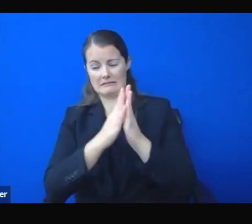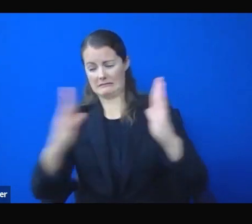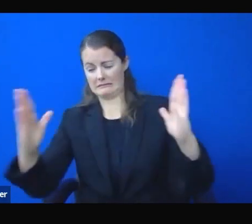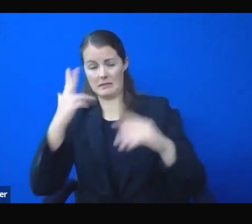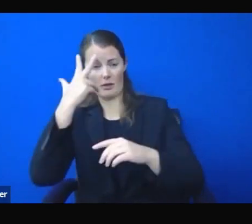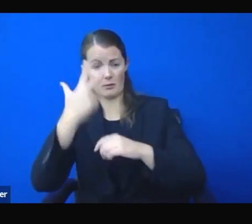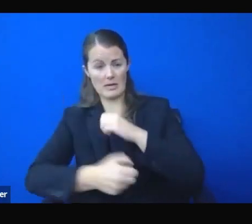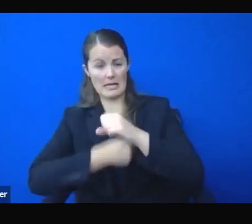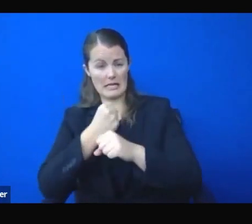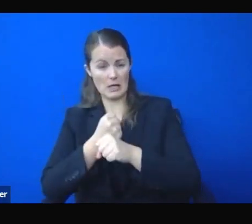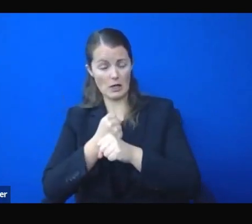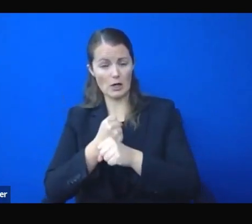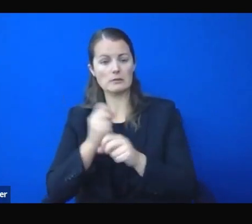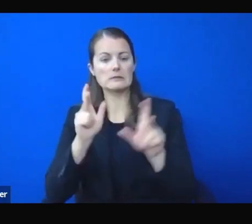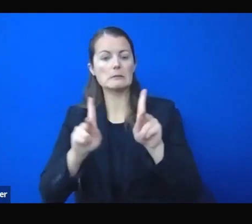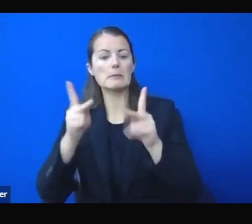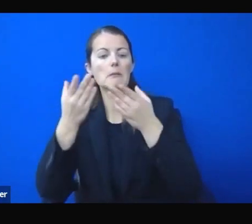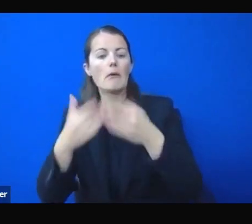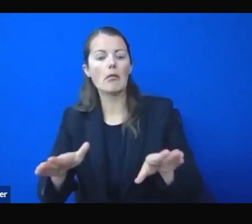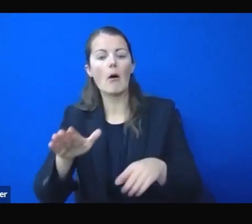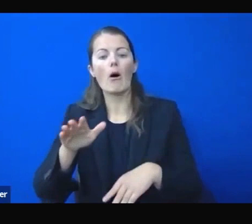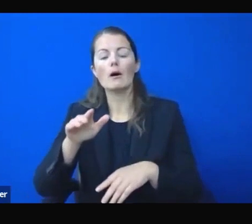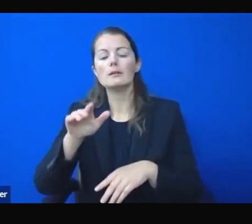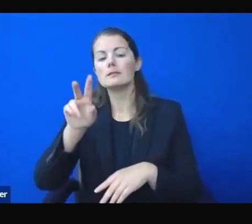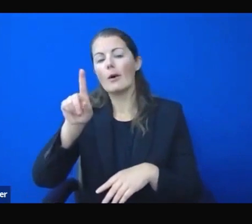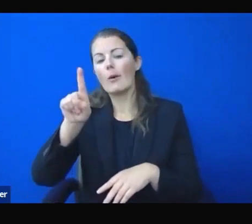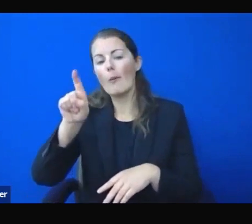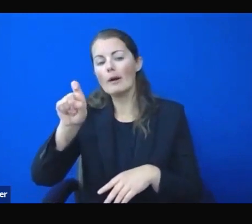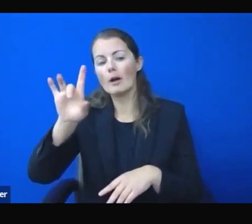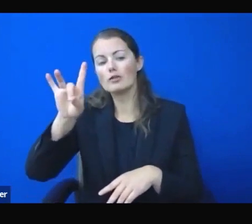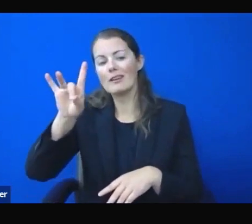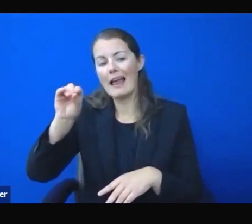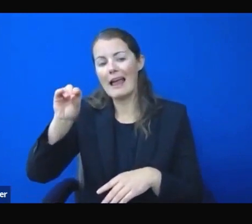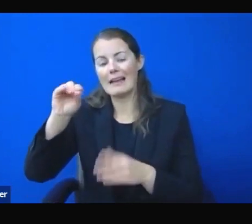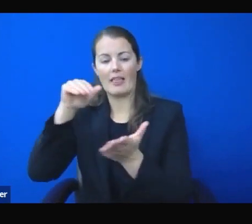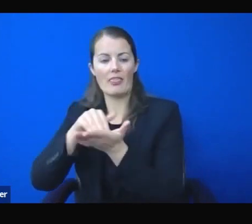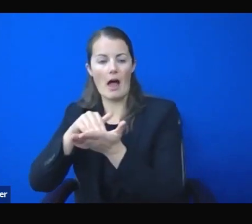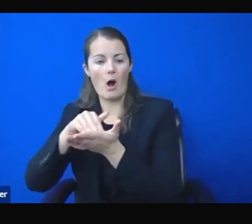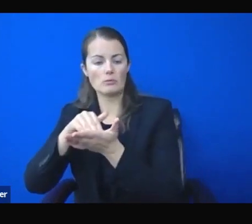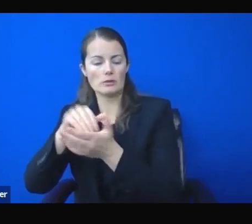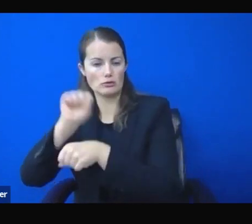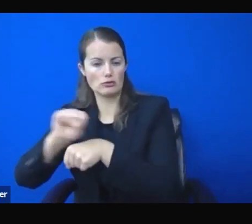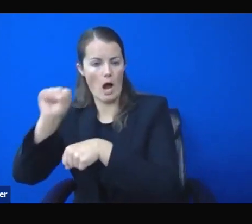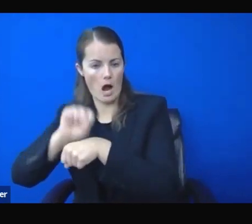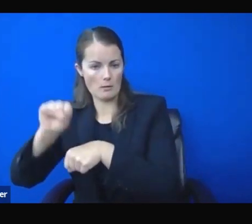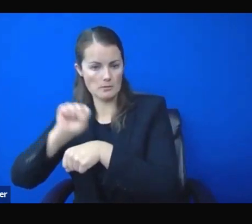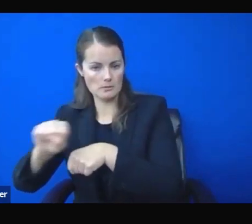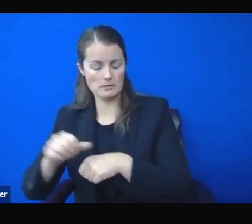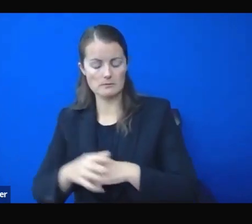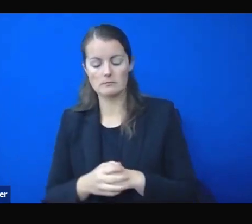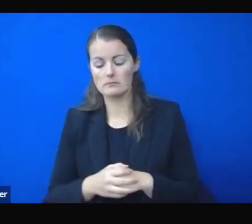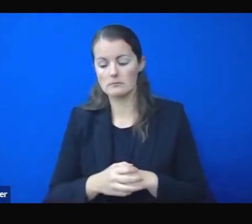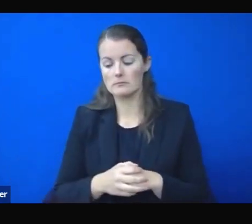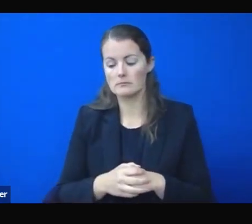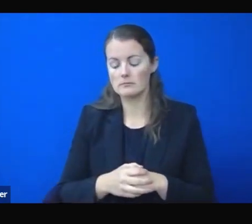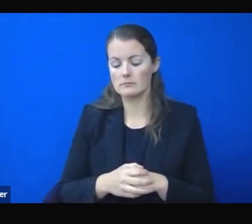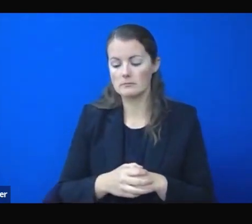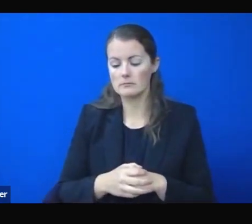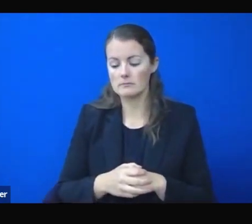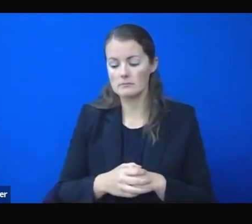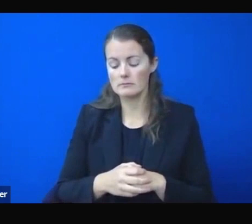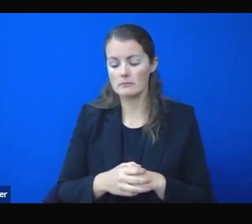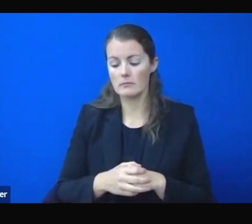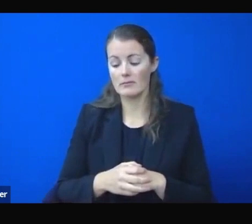established for a full year. And due to the pandemic, nearly 142,000 Nevadans have completely